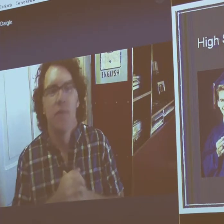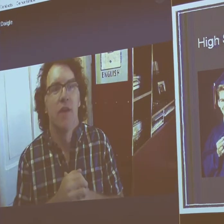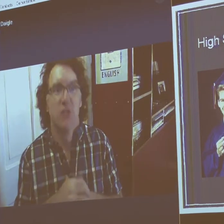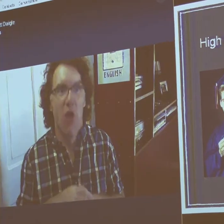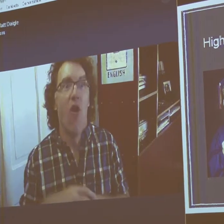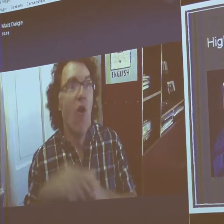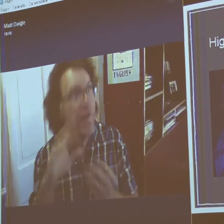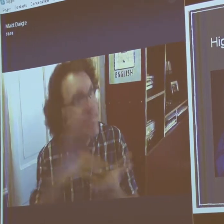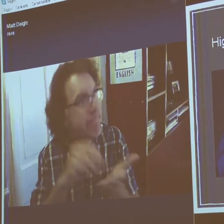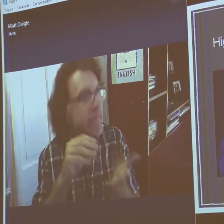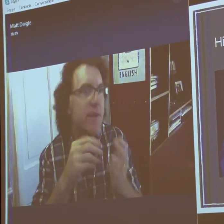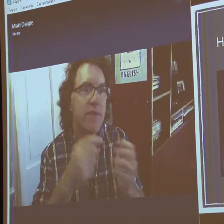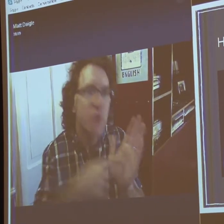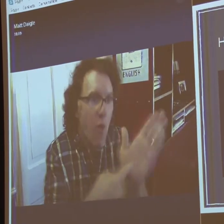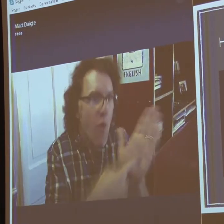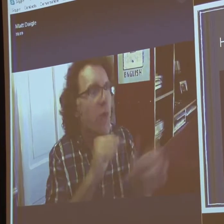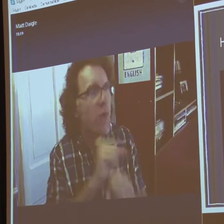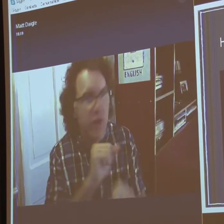And that was fun.